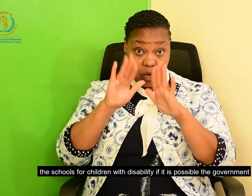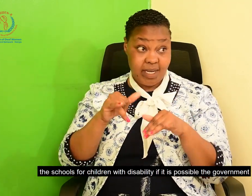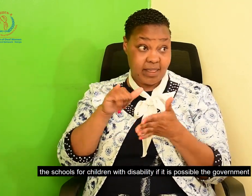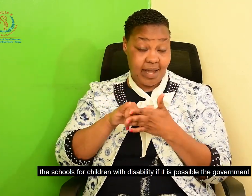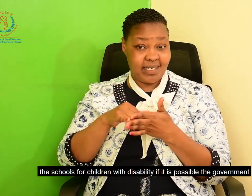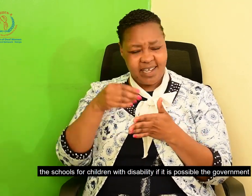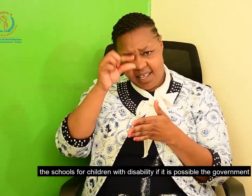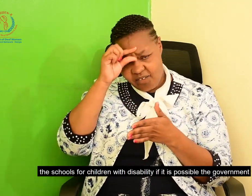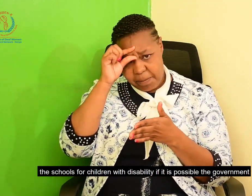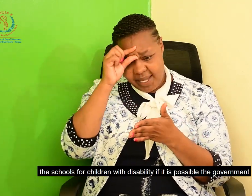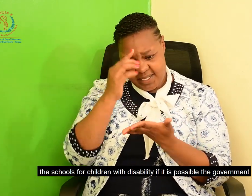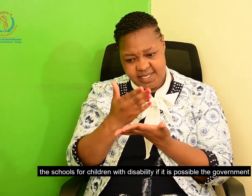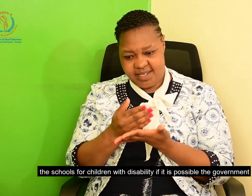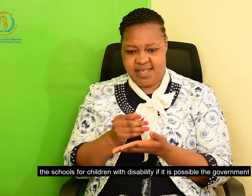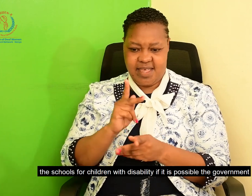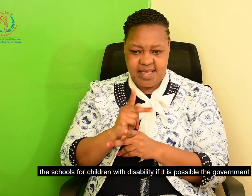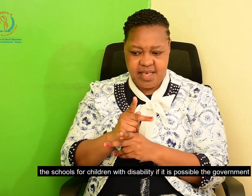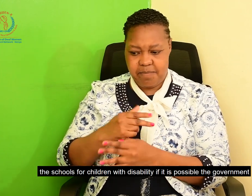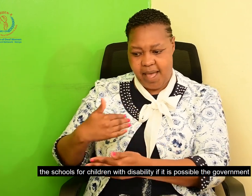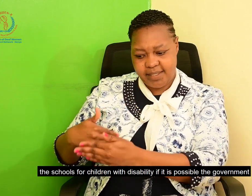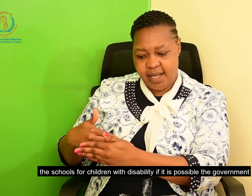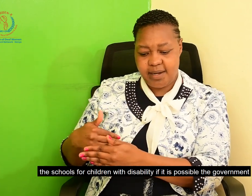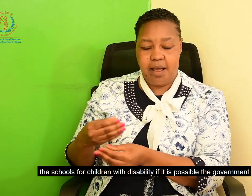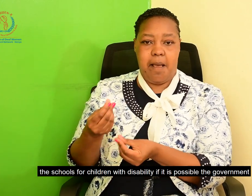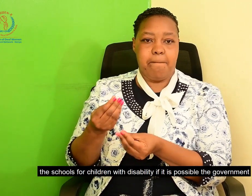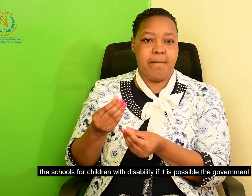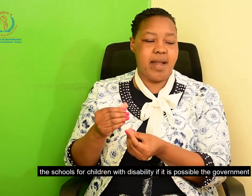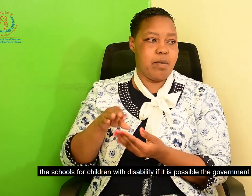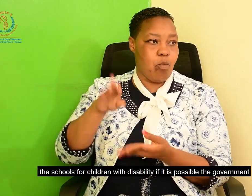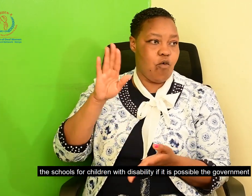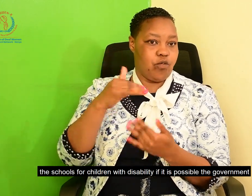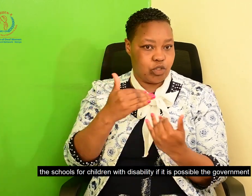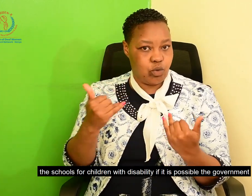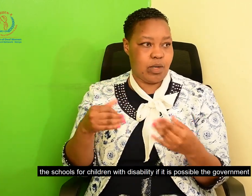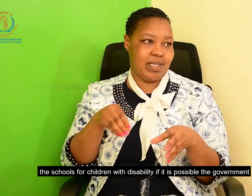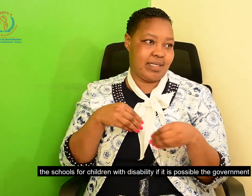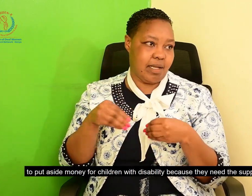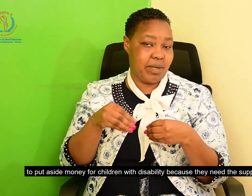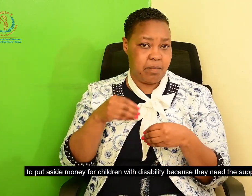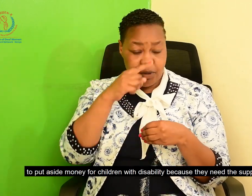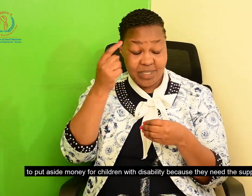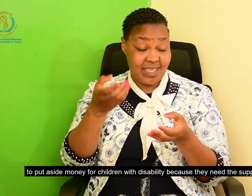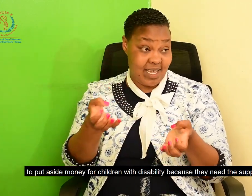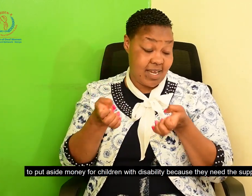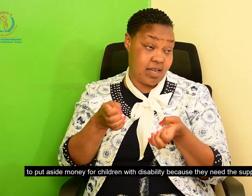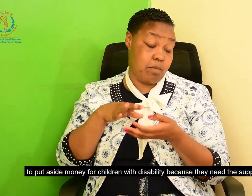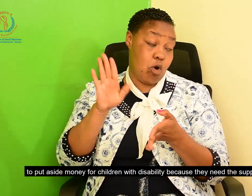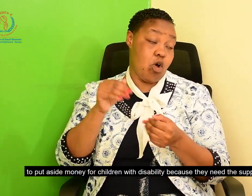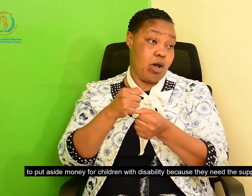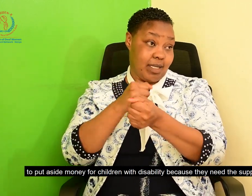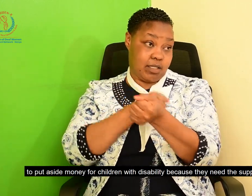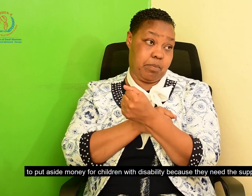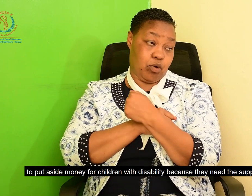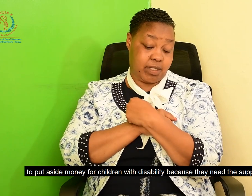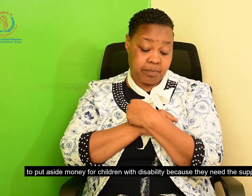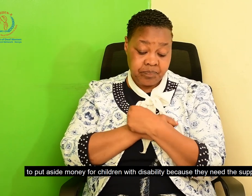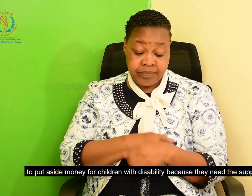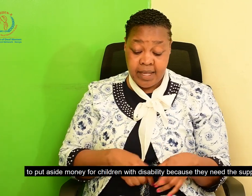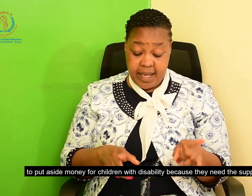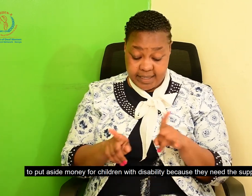for children with disabilities. So if it's possible, government to put aside money for the children with disabilities because they